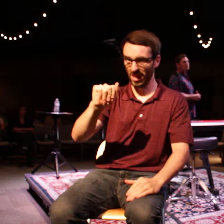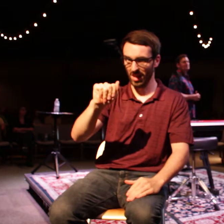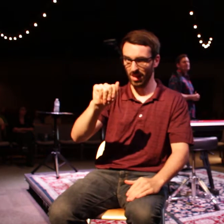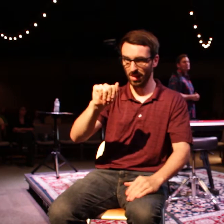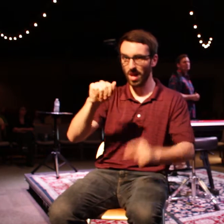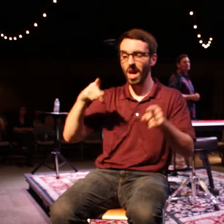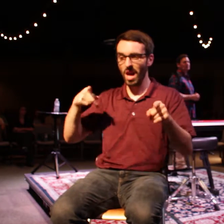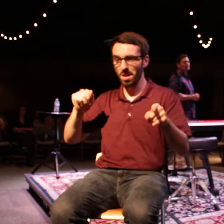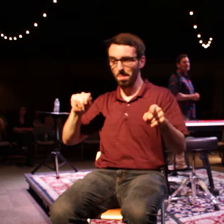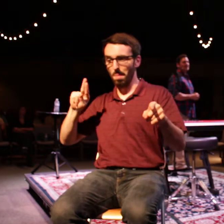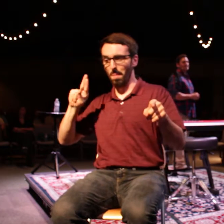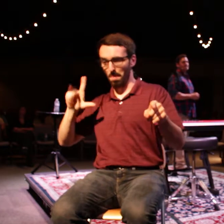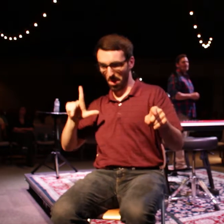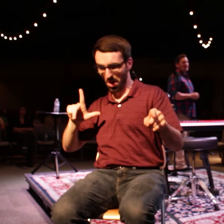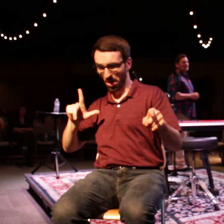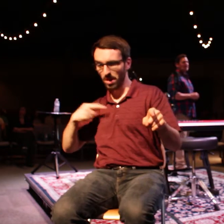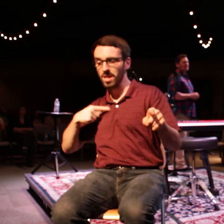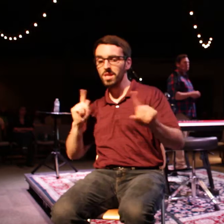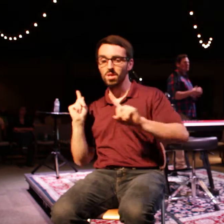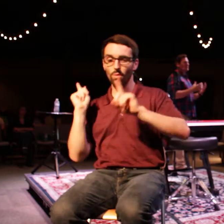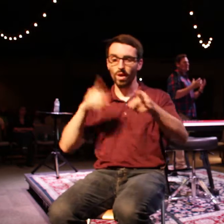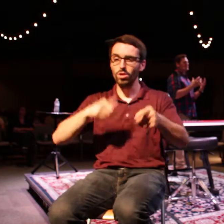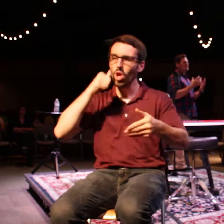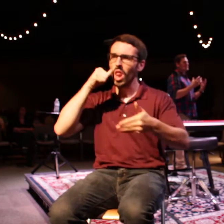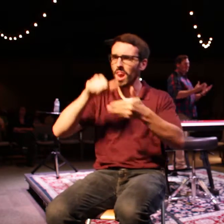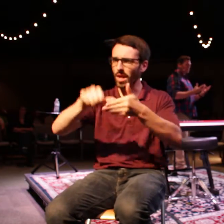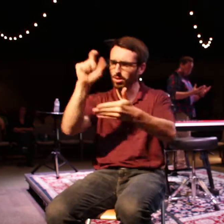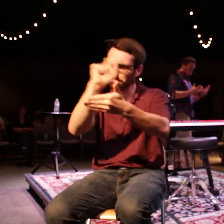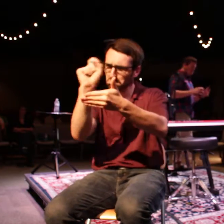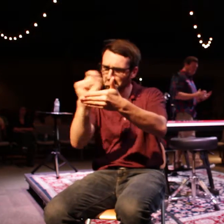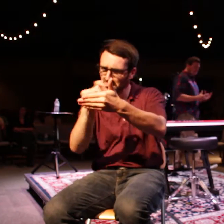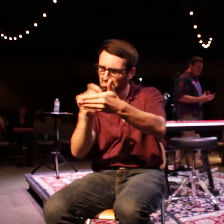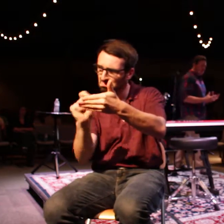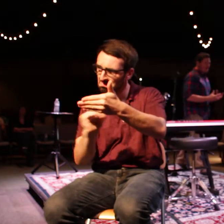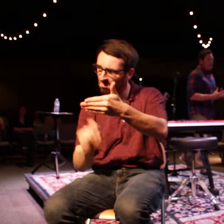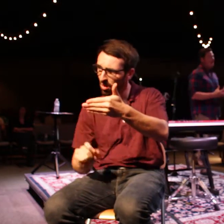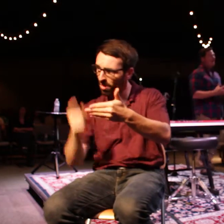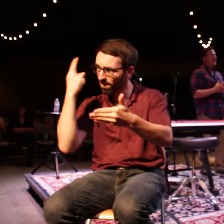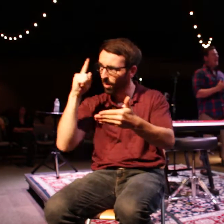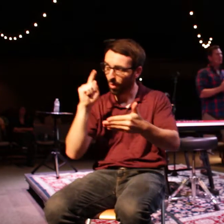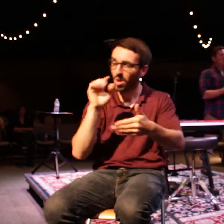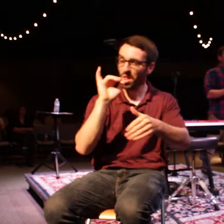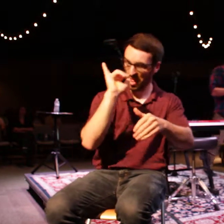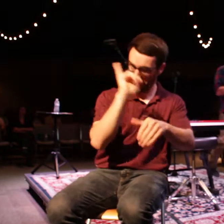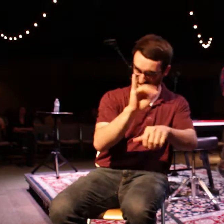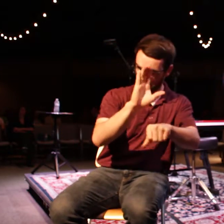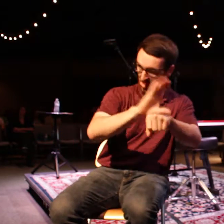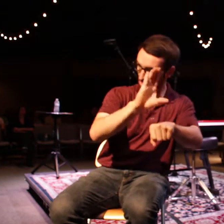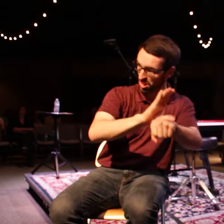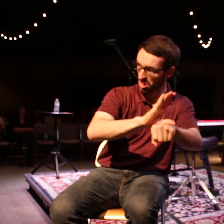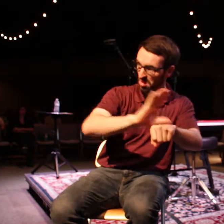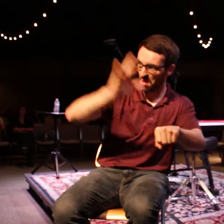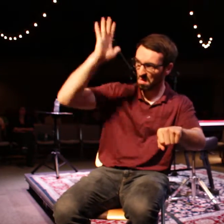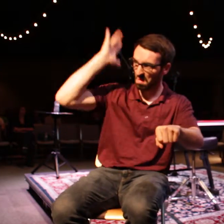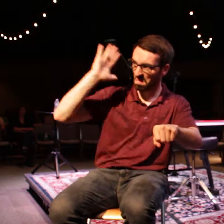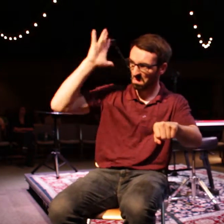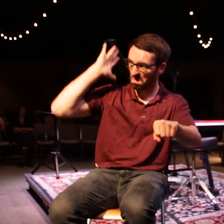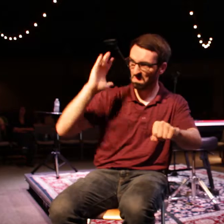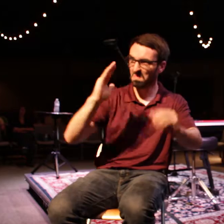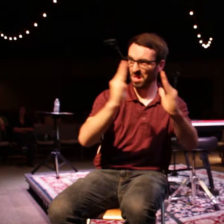wrote to any church. And he wrote these letters to this church about how do you actually spot a true follower of Jesus? How